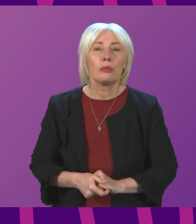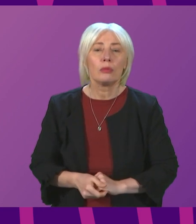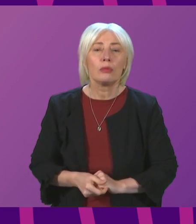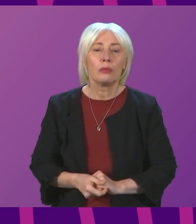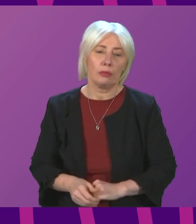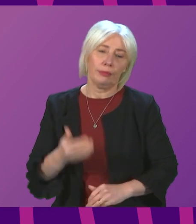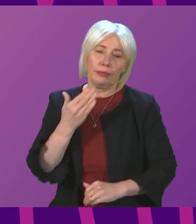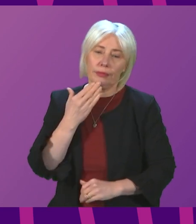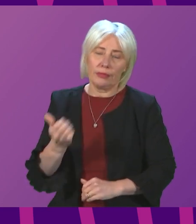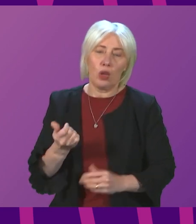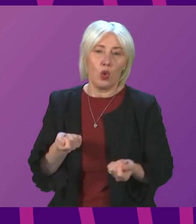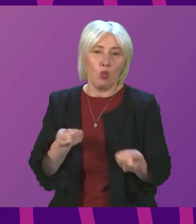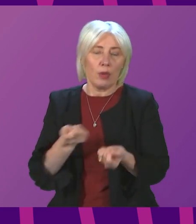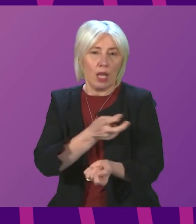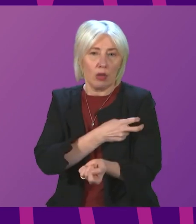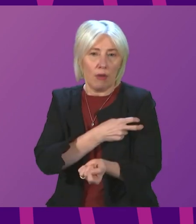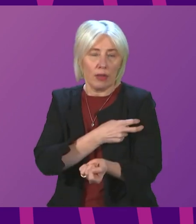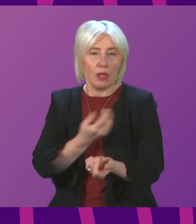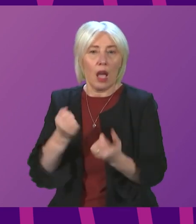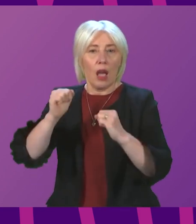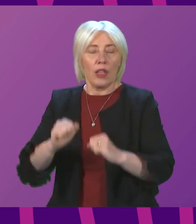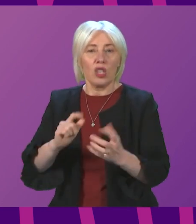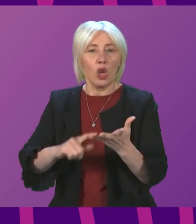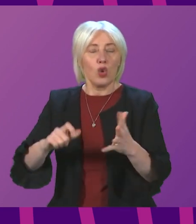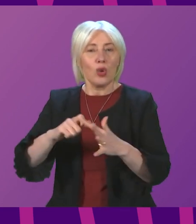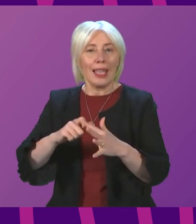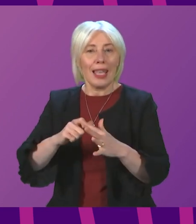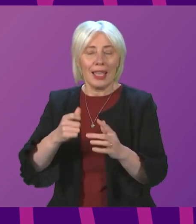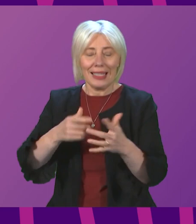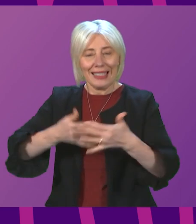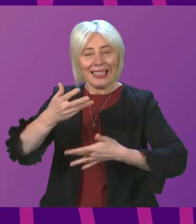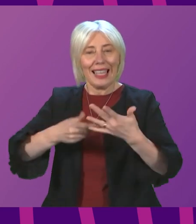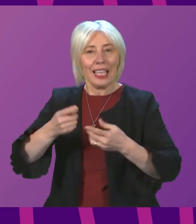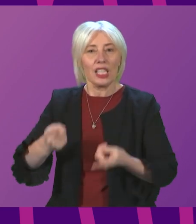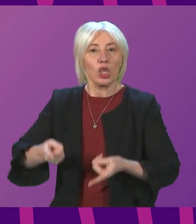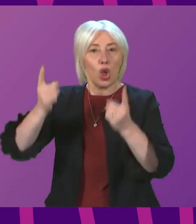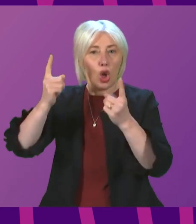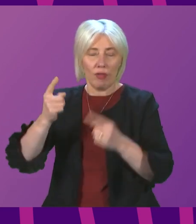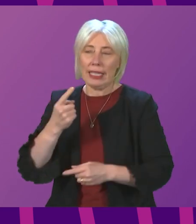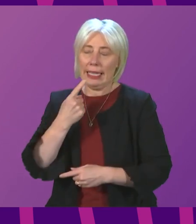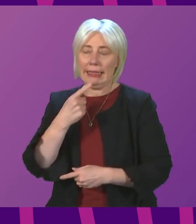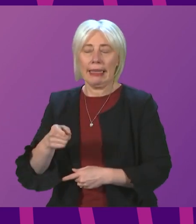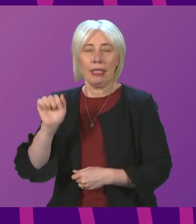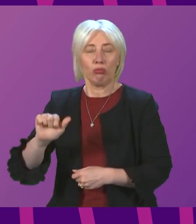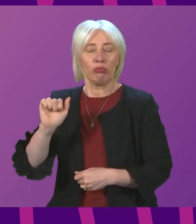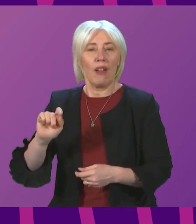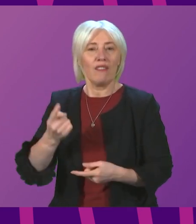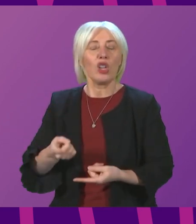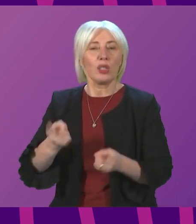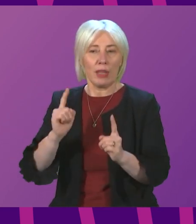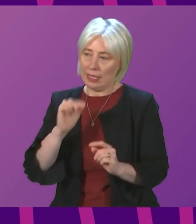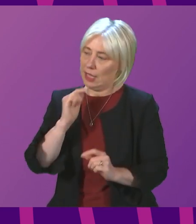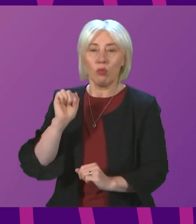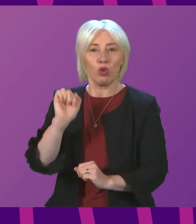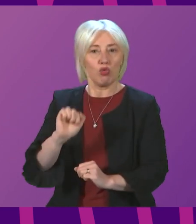Thank you, Presiding Officer. The Chair of the UK Statistics Authority has confirmed that the First Minister accurately described COVID